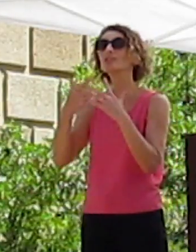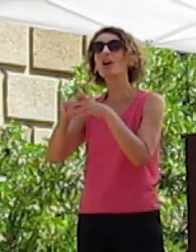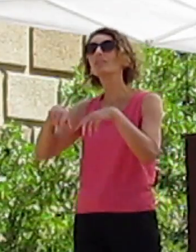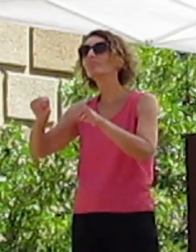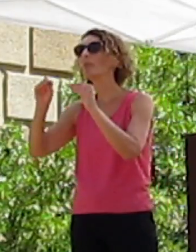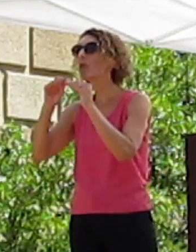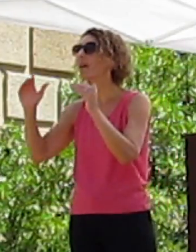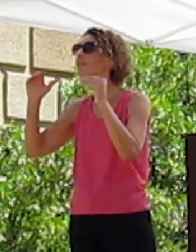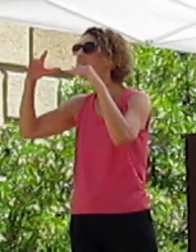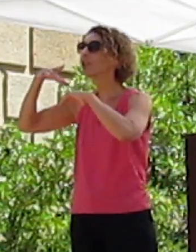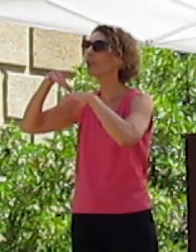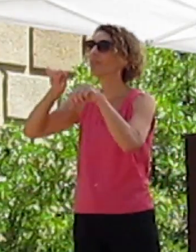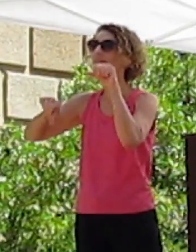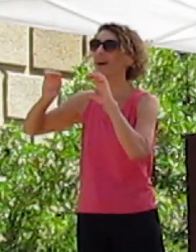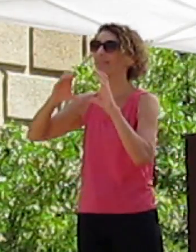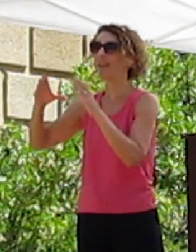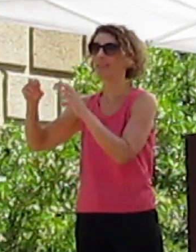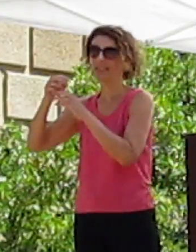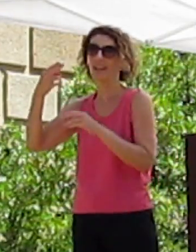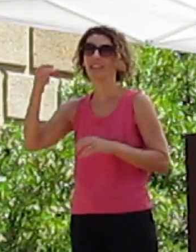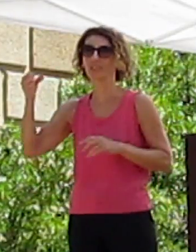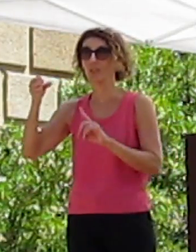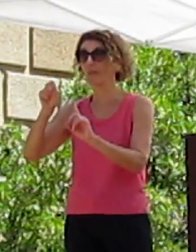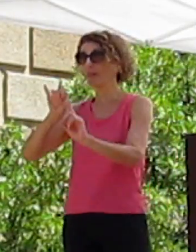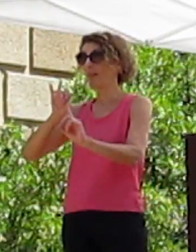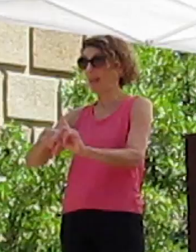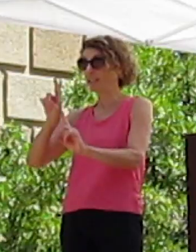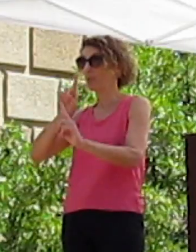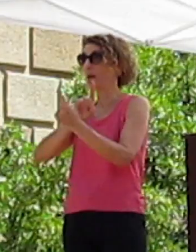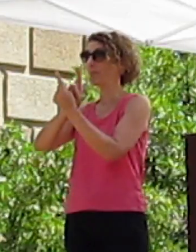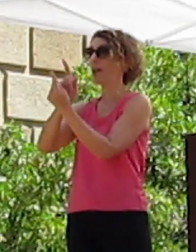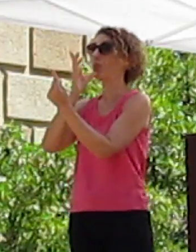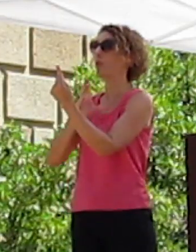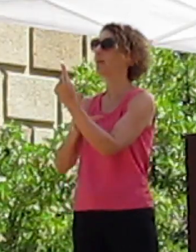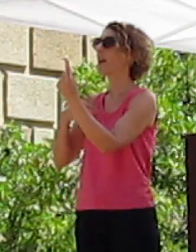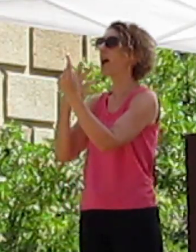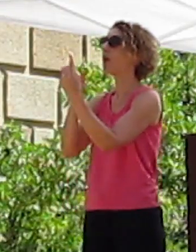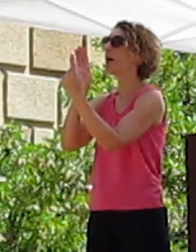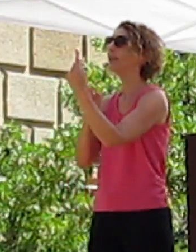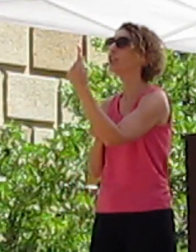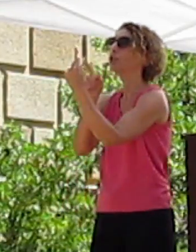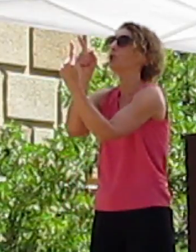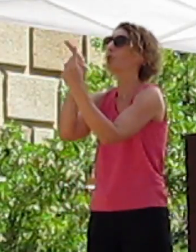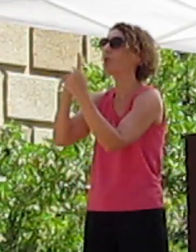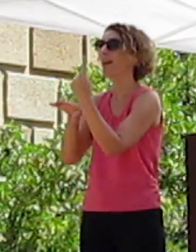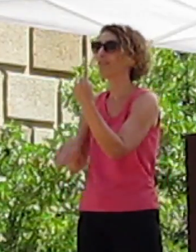science classes when I was in high school. That was where I met the woman who I wanted to be when I grew up.